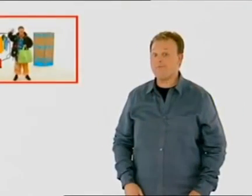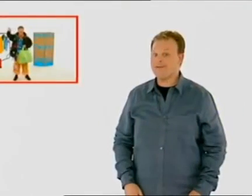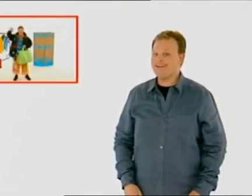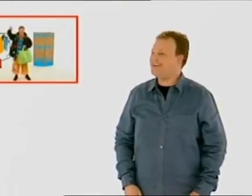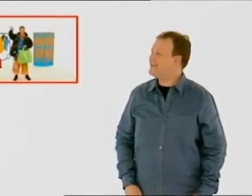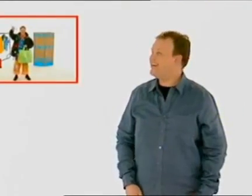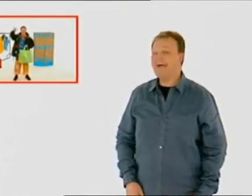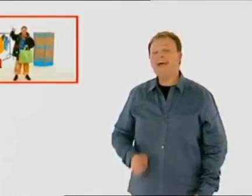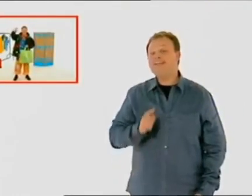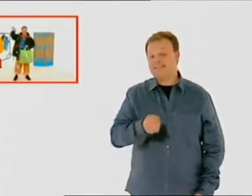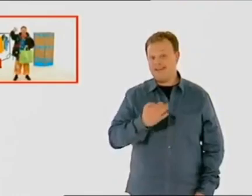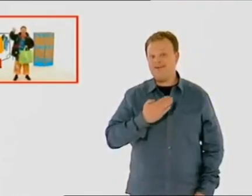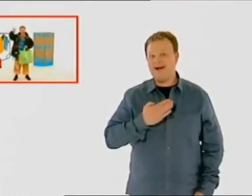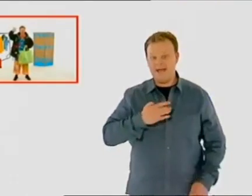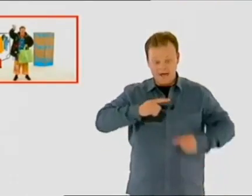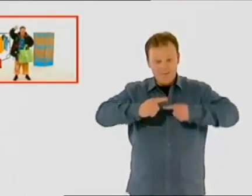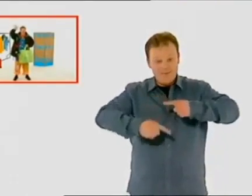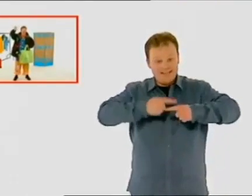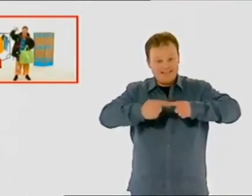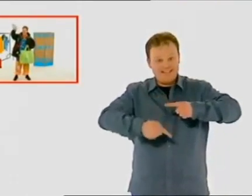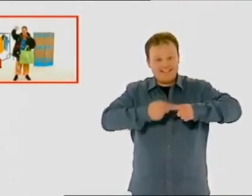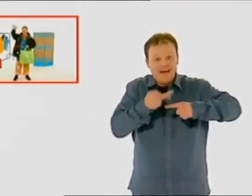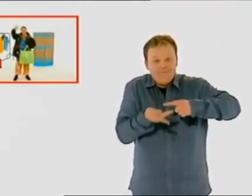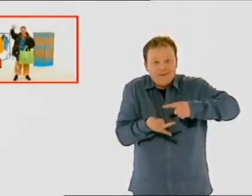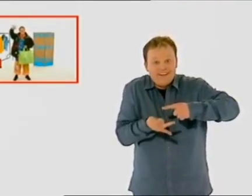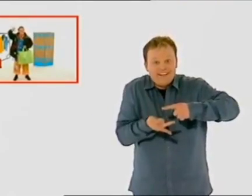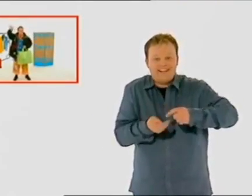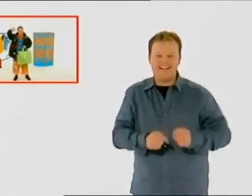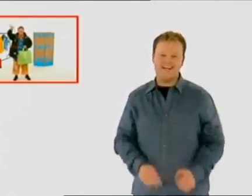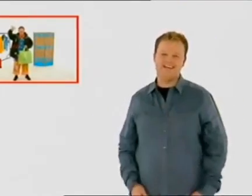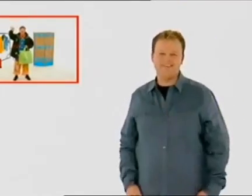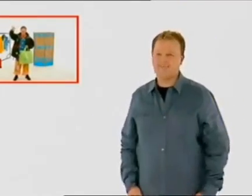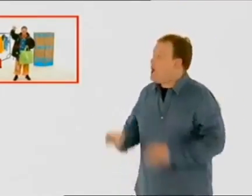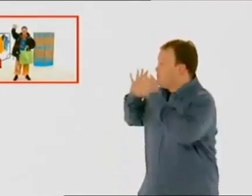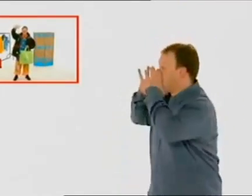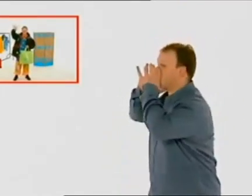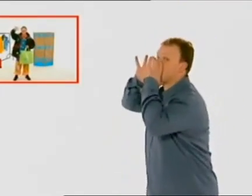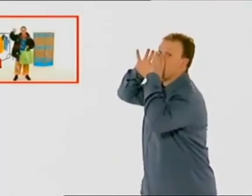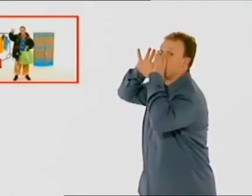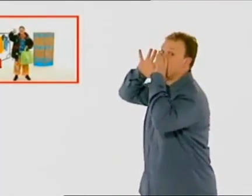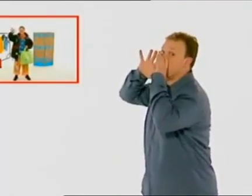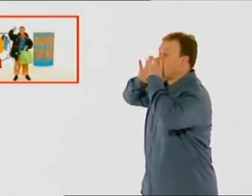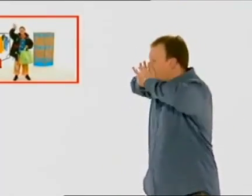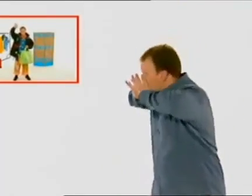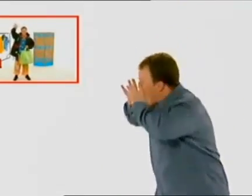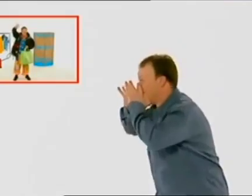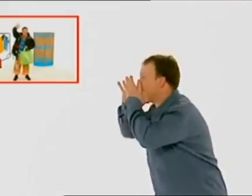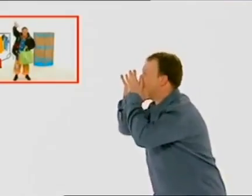Oh, do you like Mr. Tumble? Mr. Tumble, Mr.